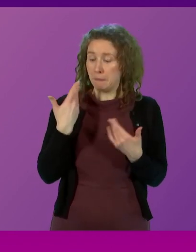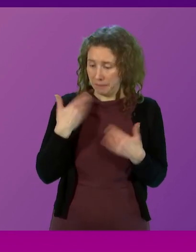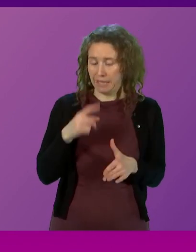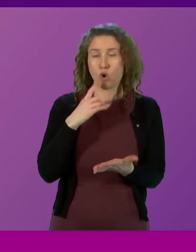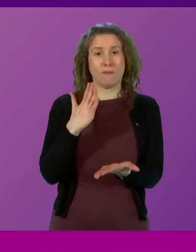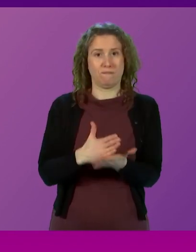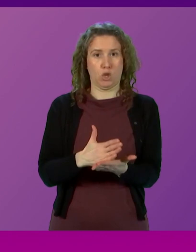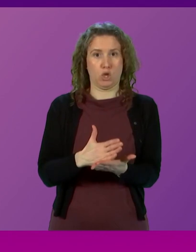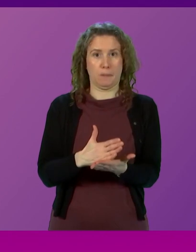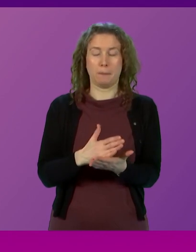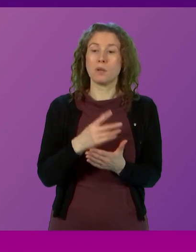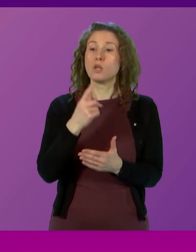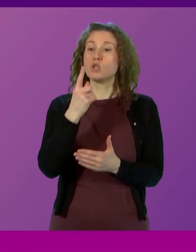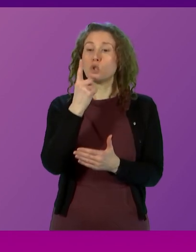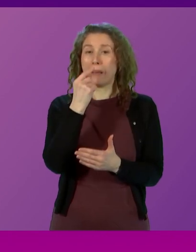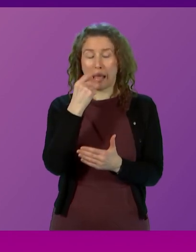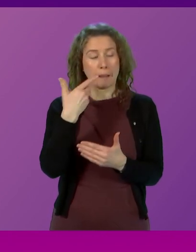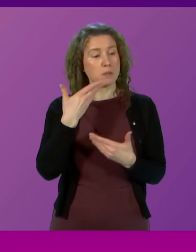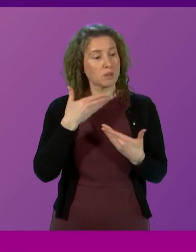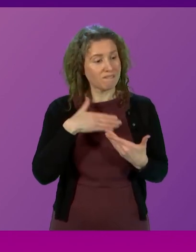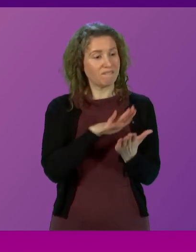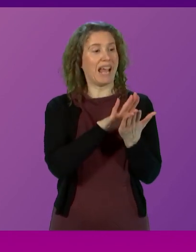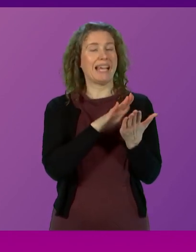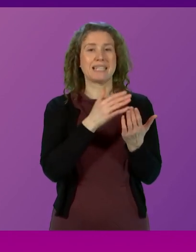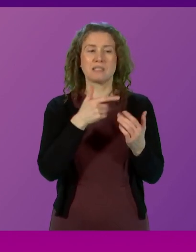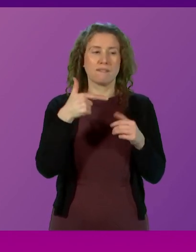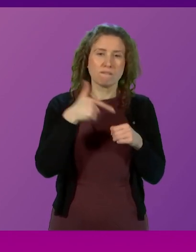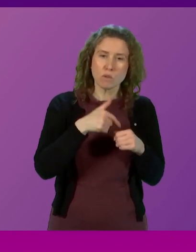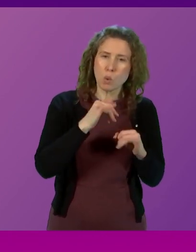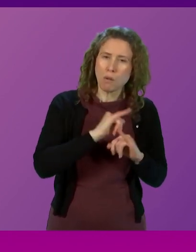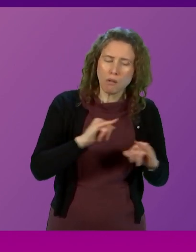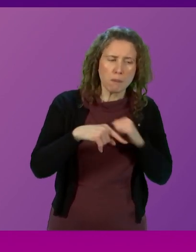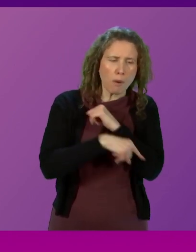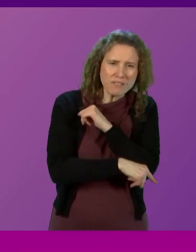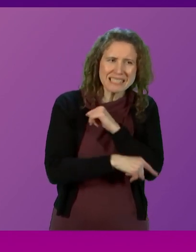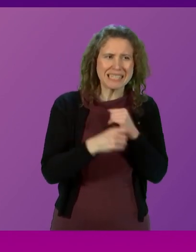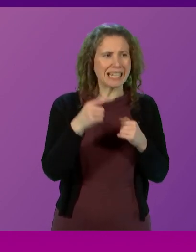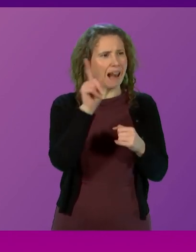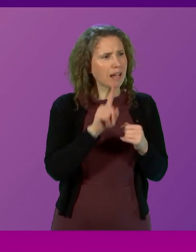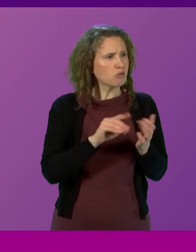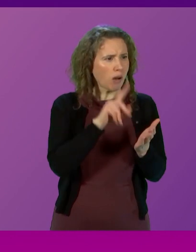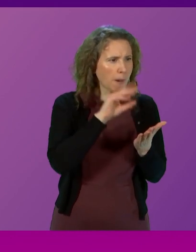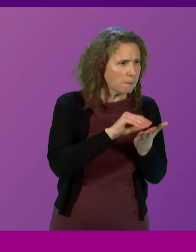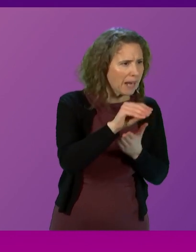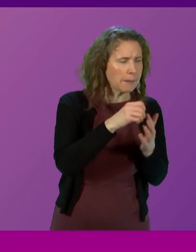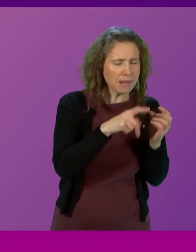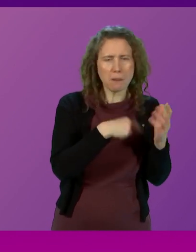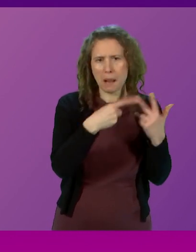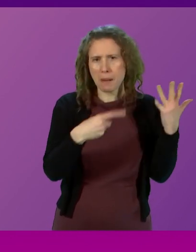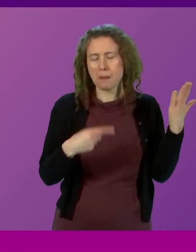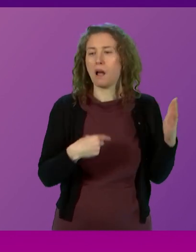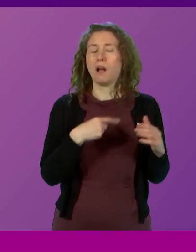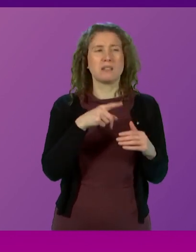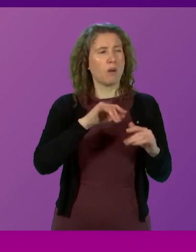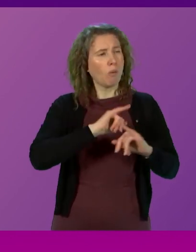that in order to deal with the fuel poverty that exists in our country, the punishing